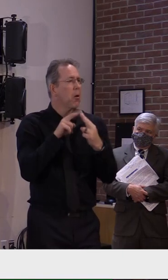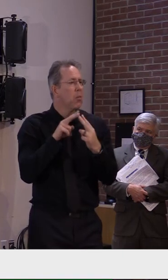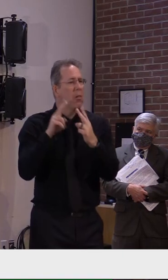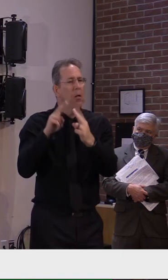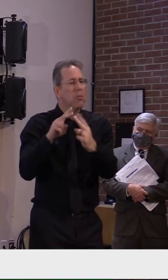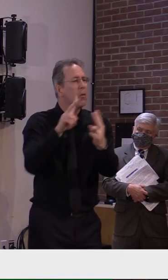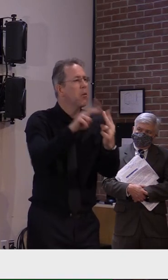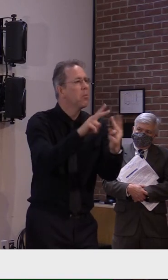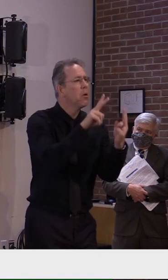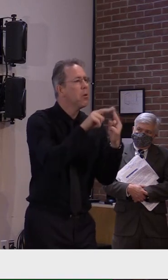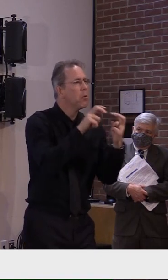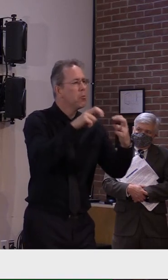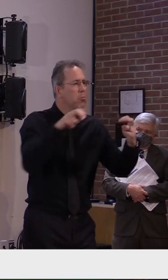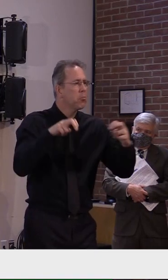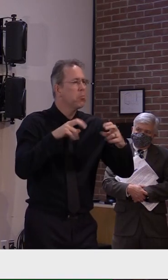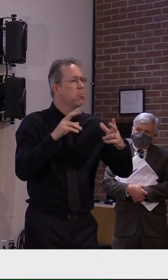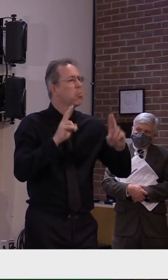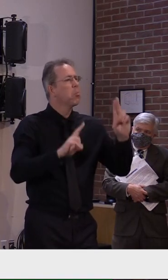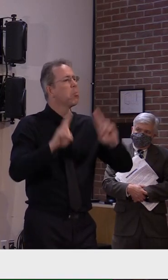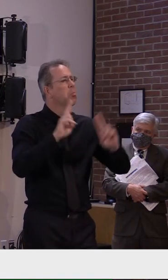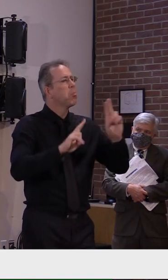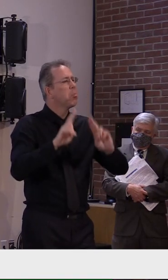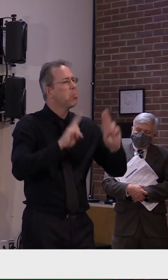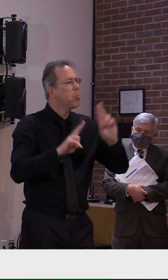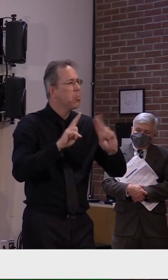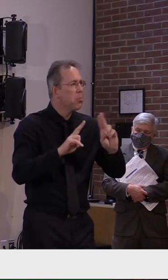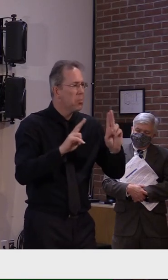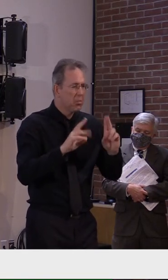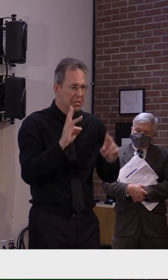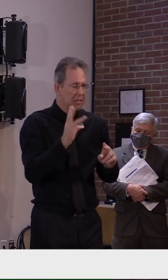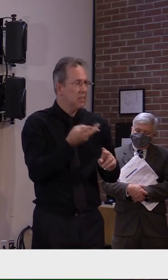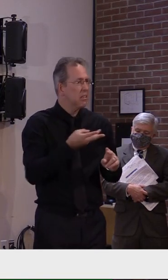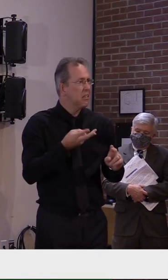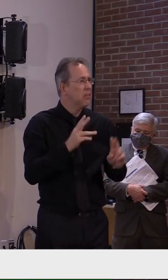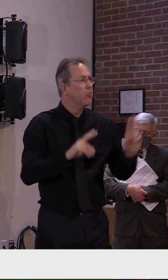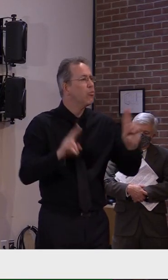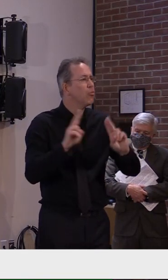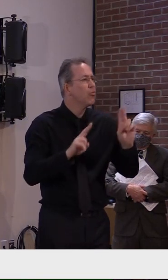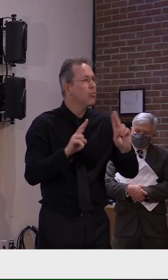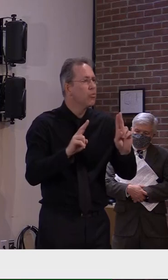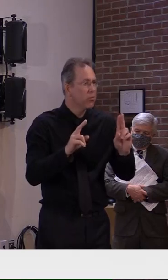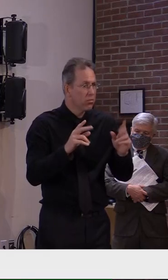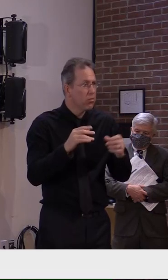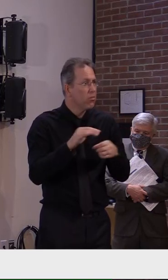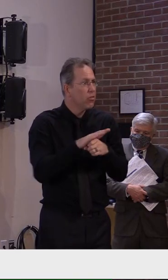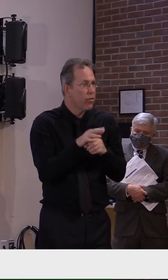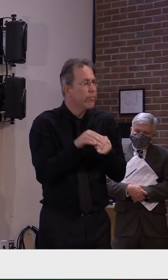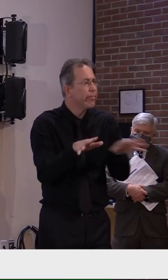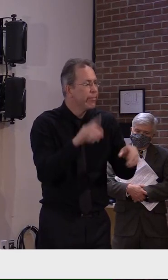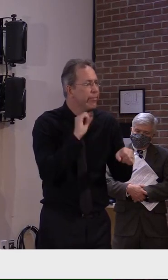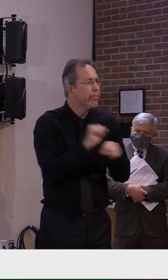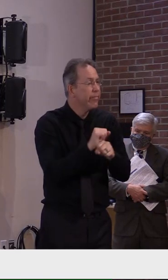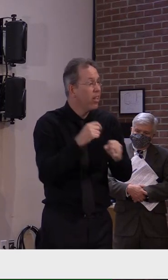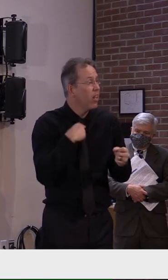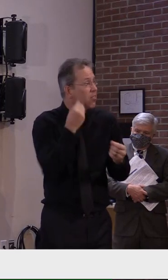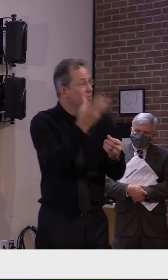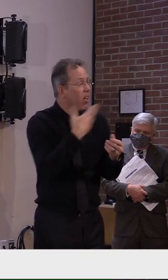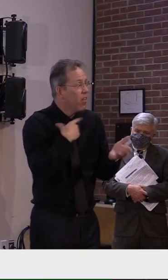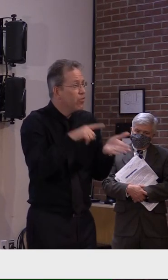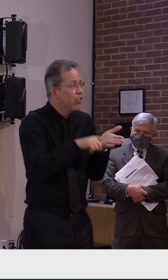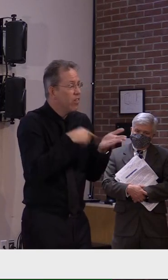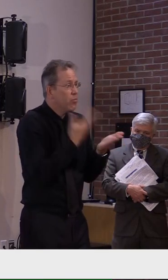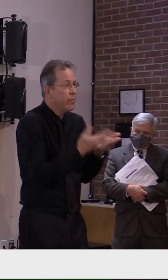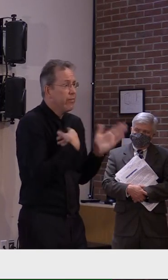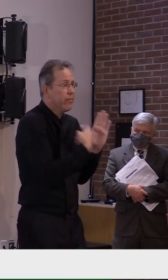all it would take it's very very well documented great thank you so much